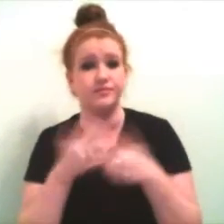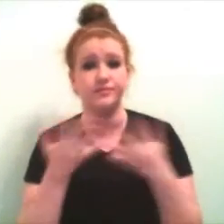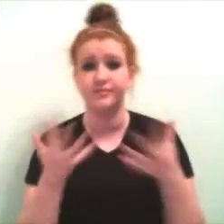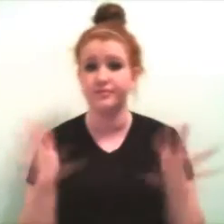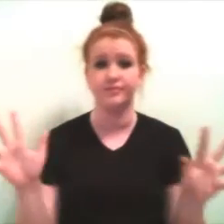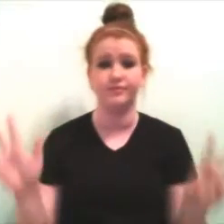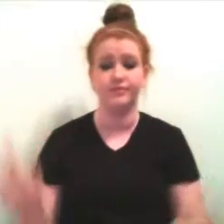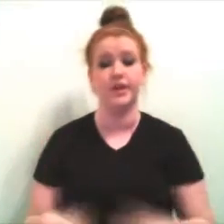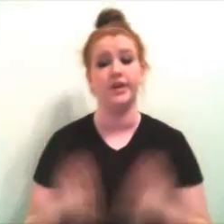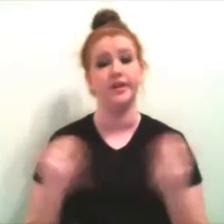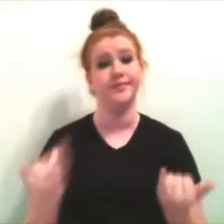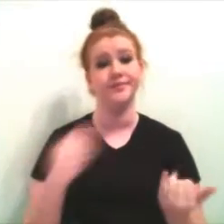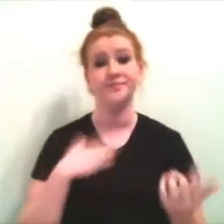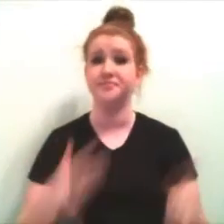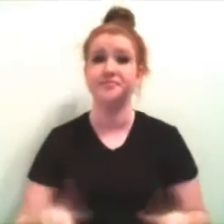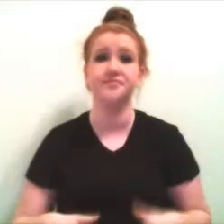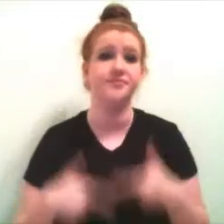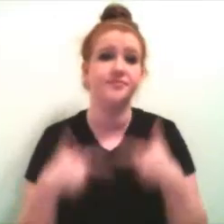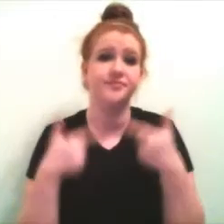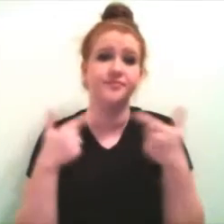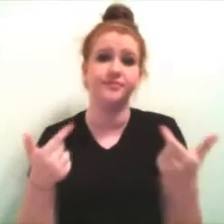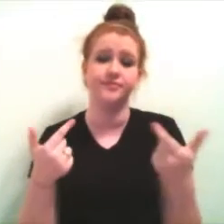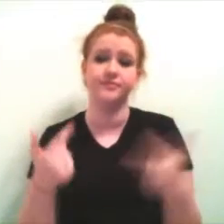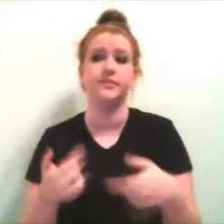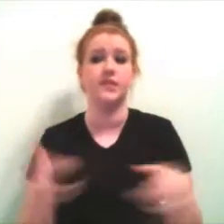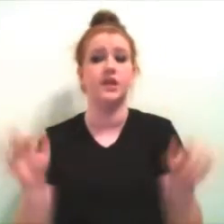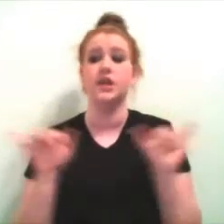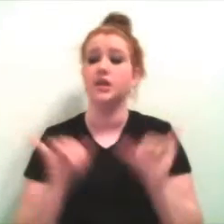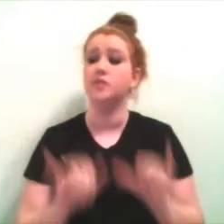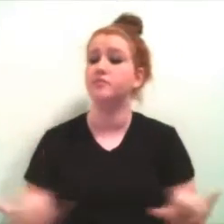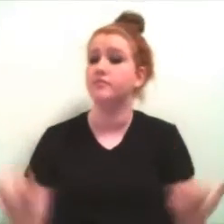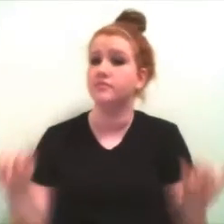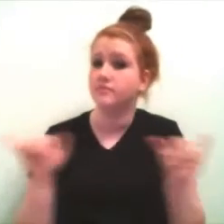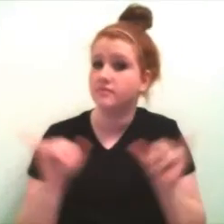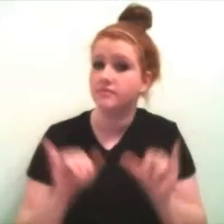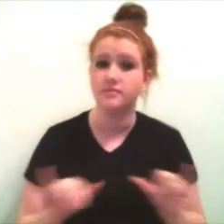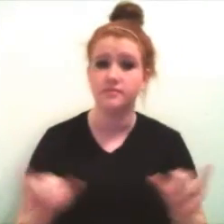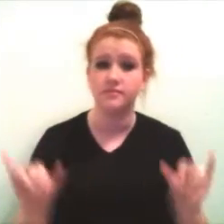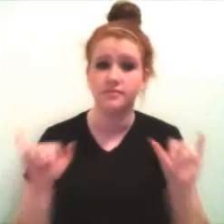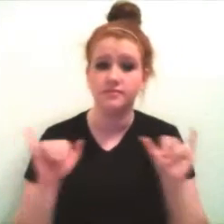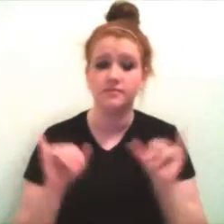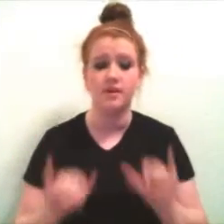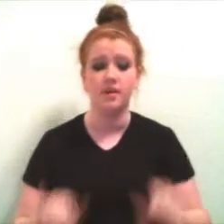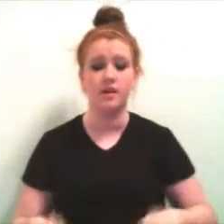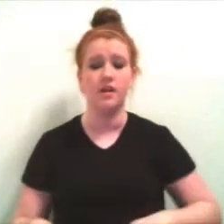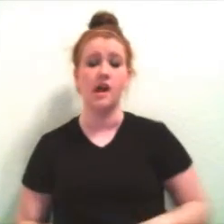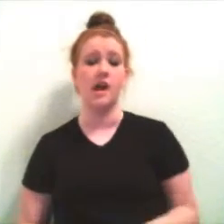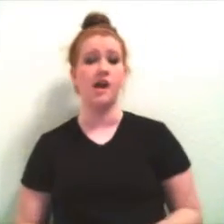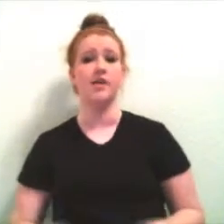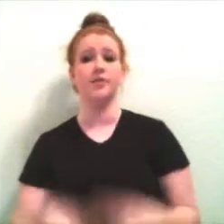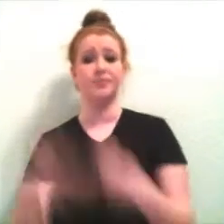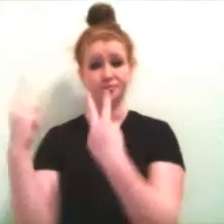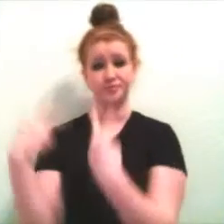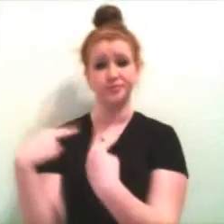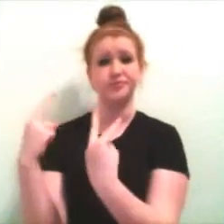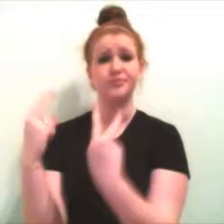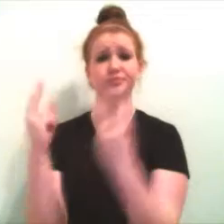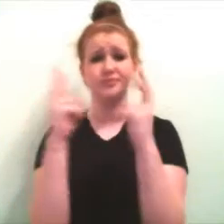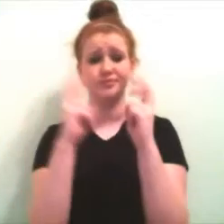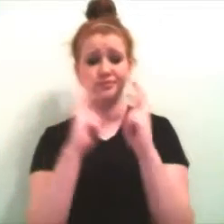of greed. This is my kingdom come, this is my kingdom come. When you pull